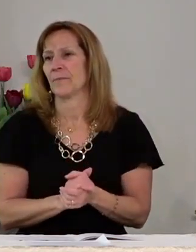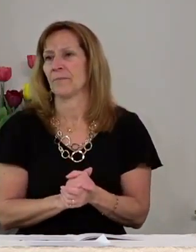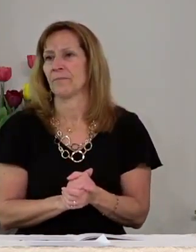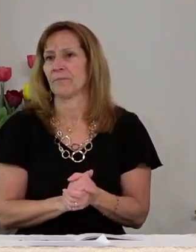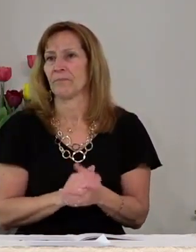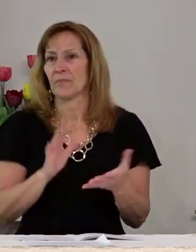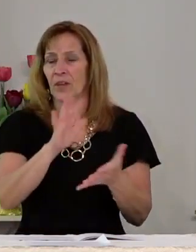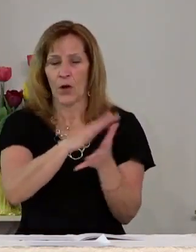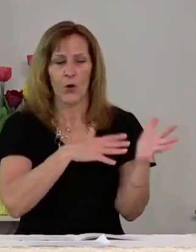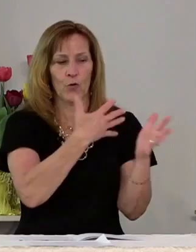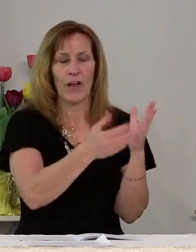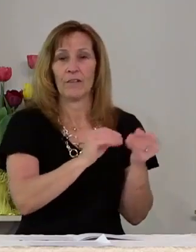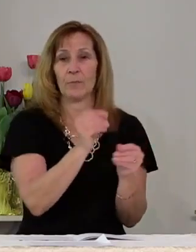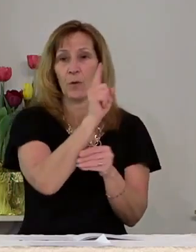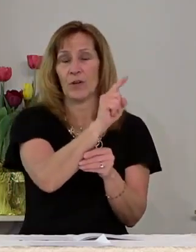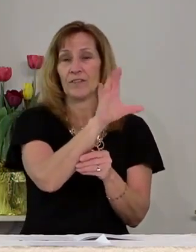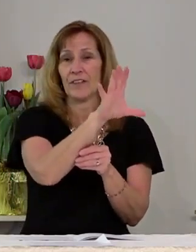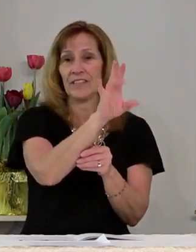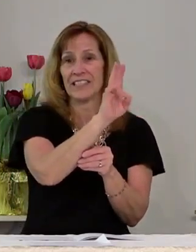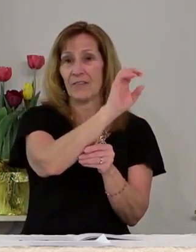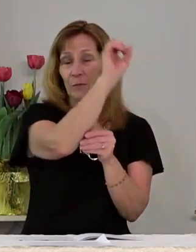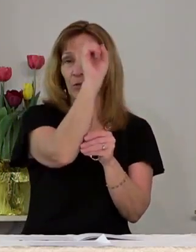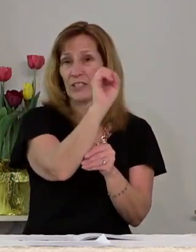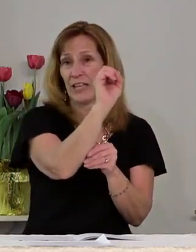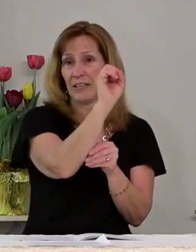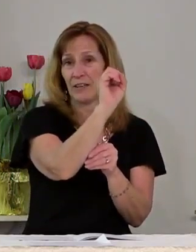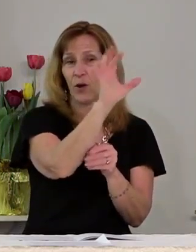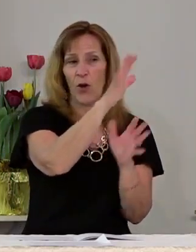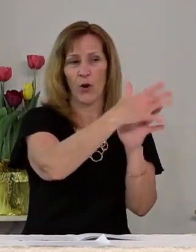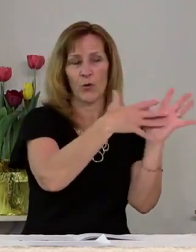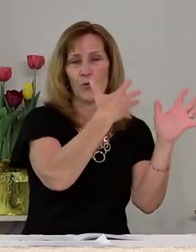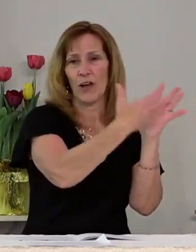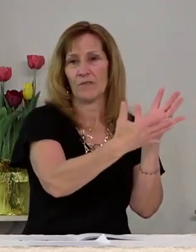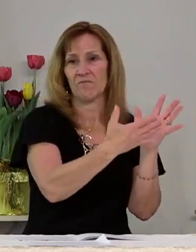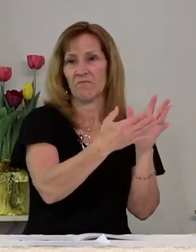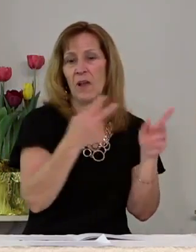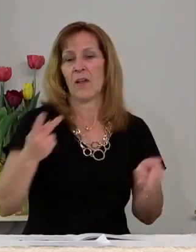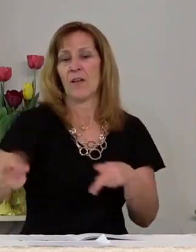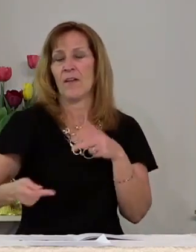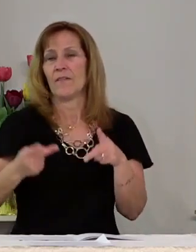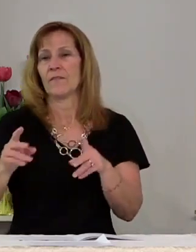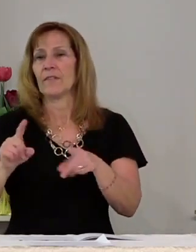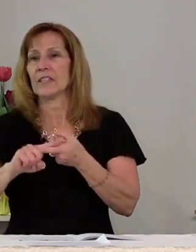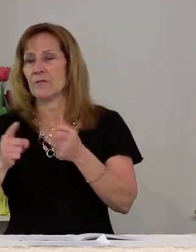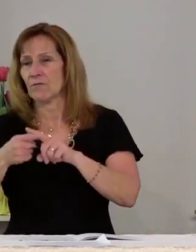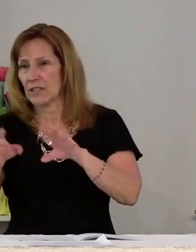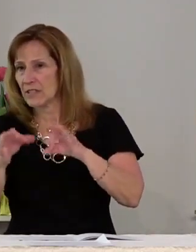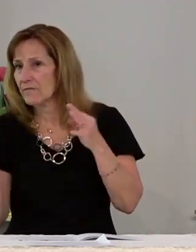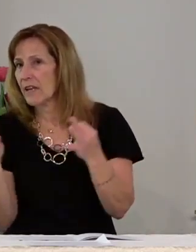number one at 57% was visit friends and family